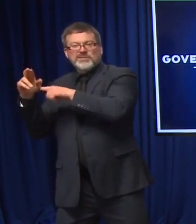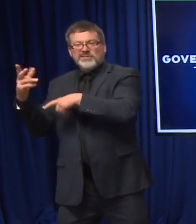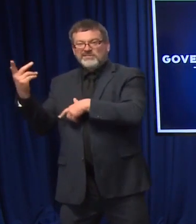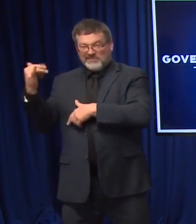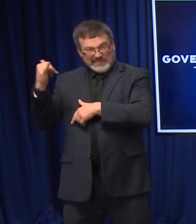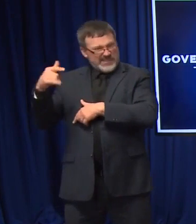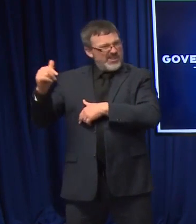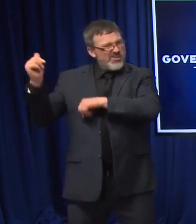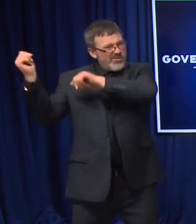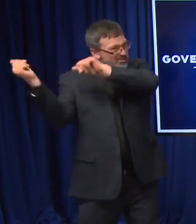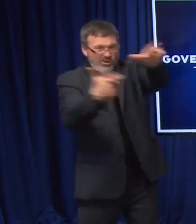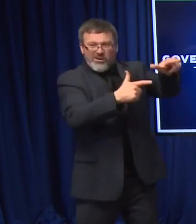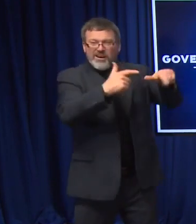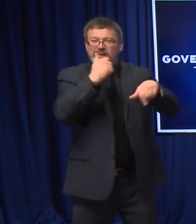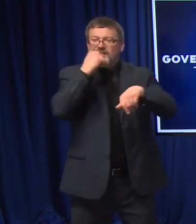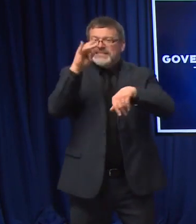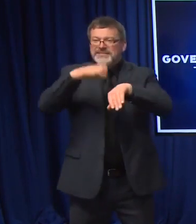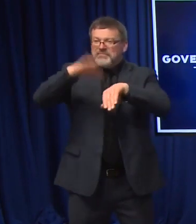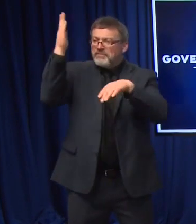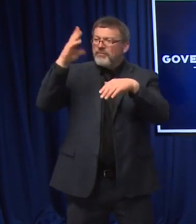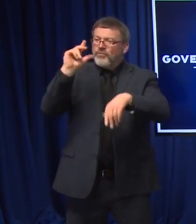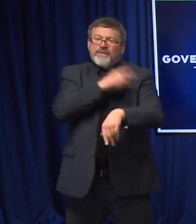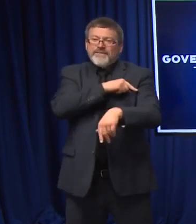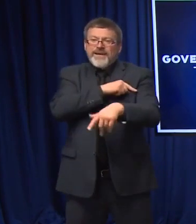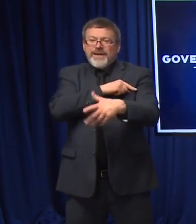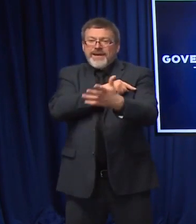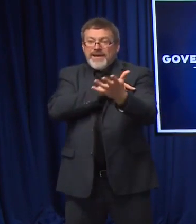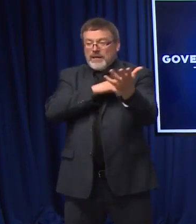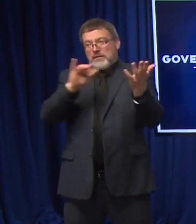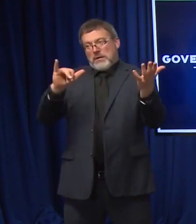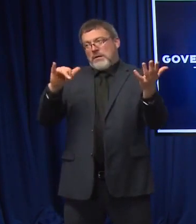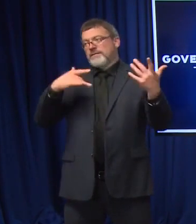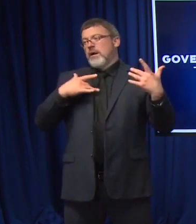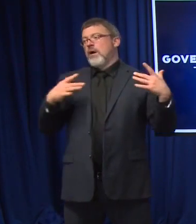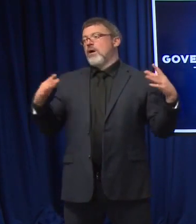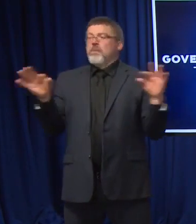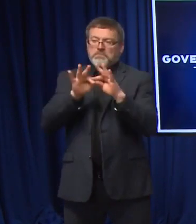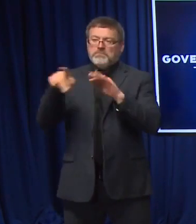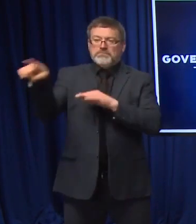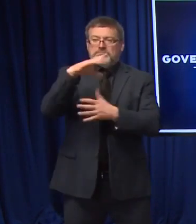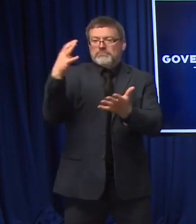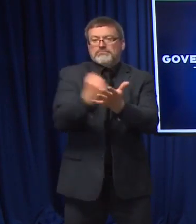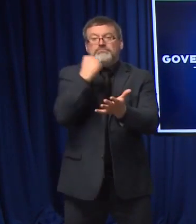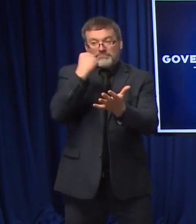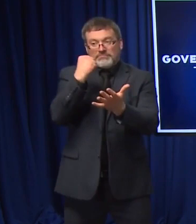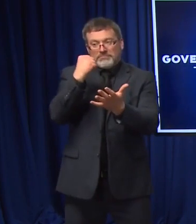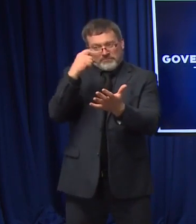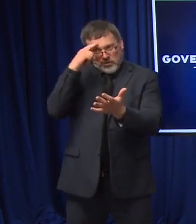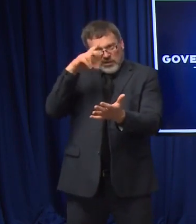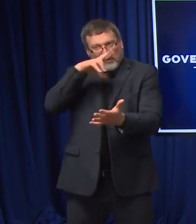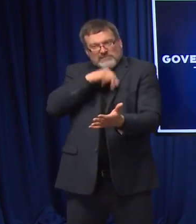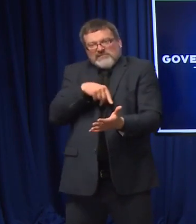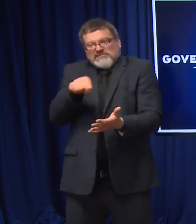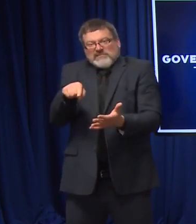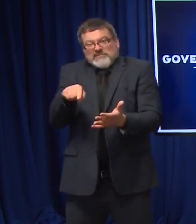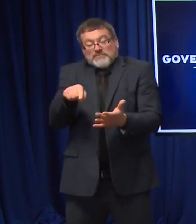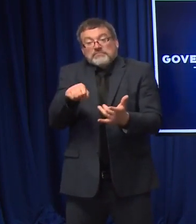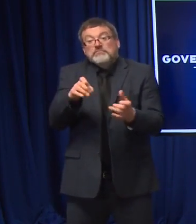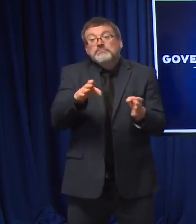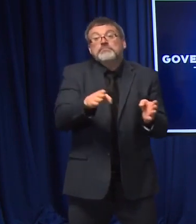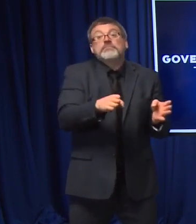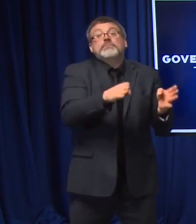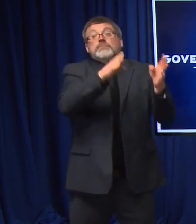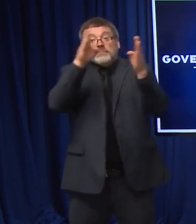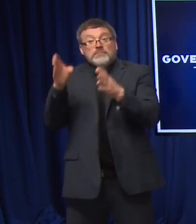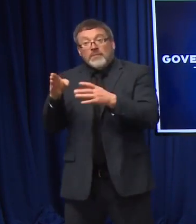typically recommended steps that people can take, like, you if you're having symptoms of COVID-19 or feeling ill, don't go to